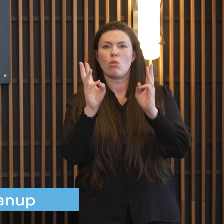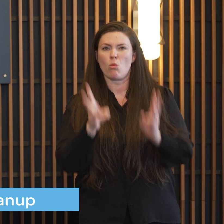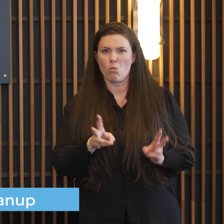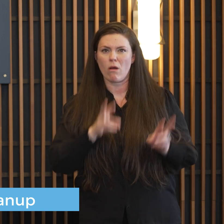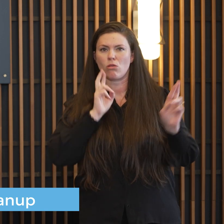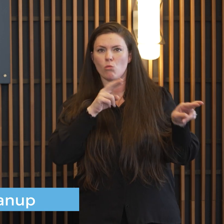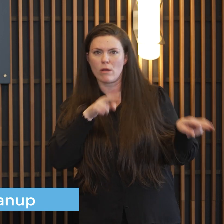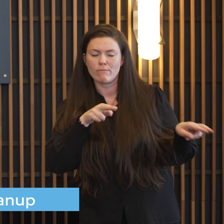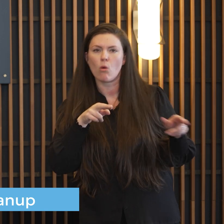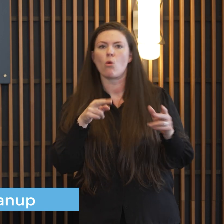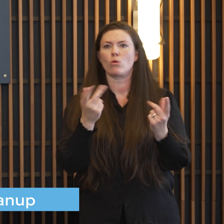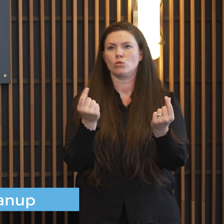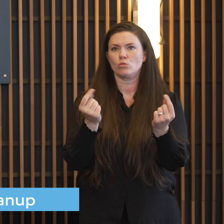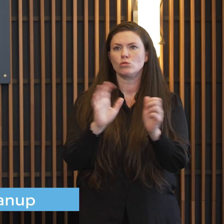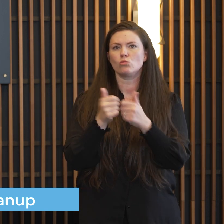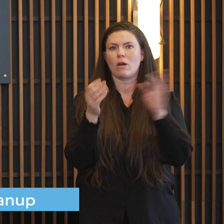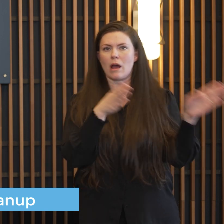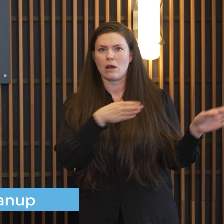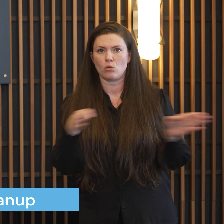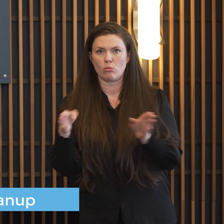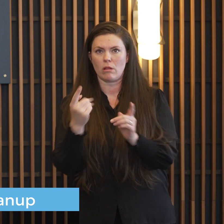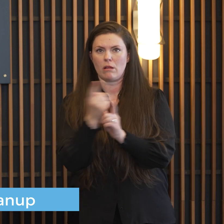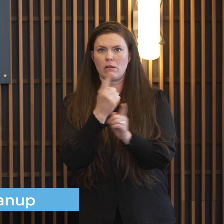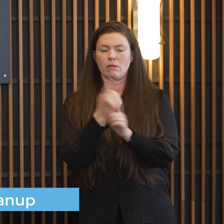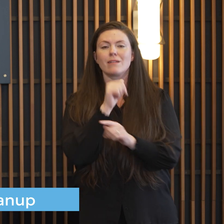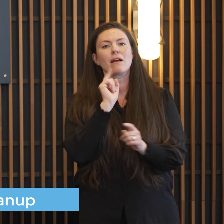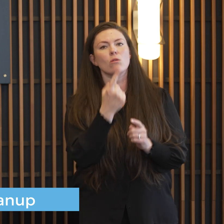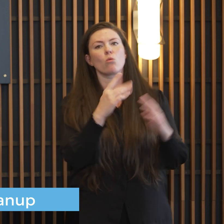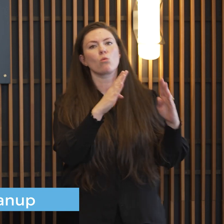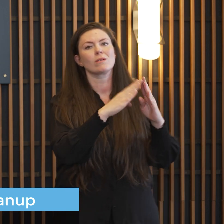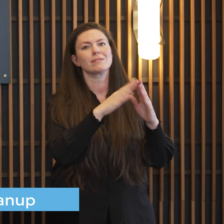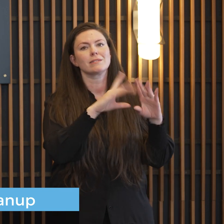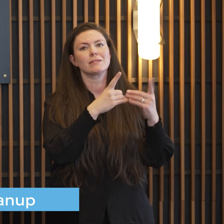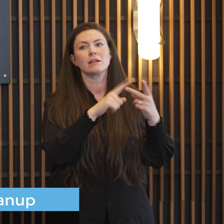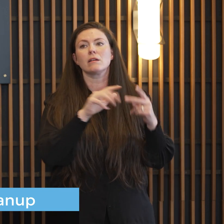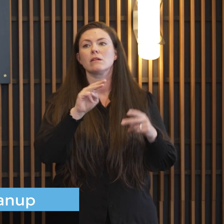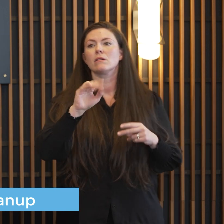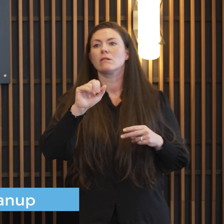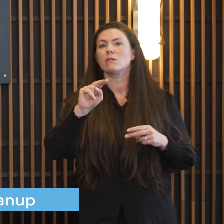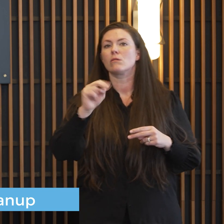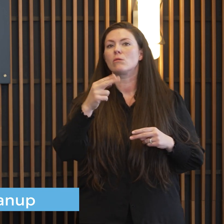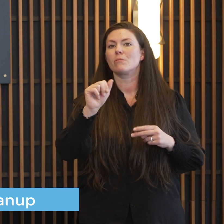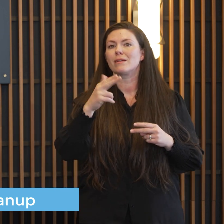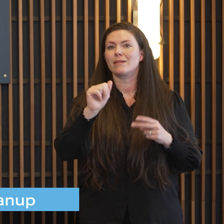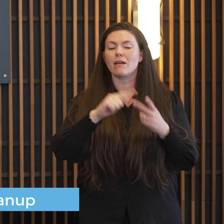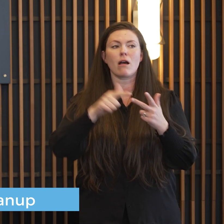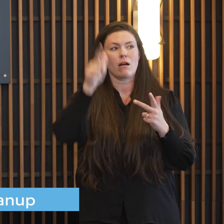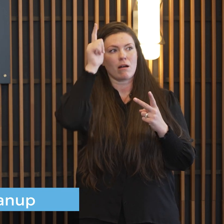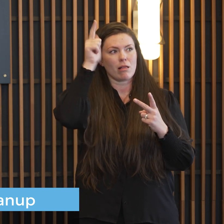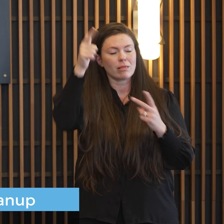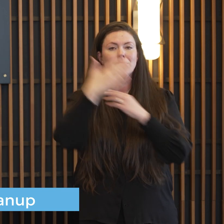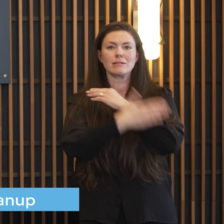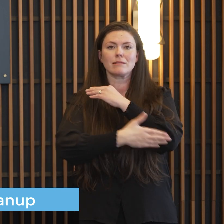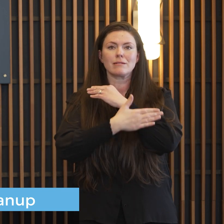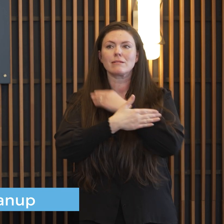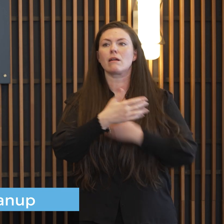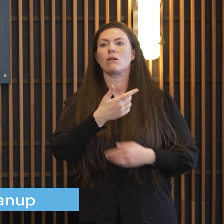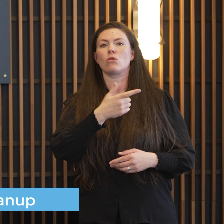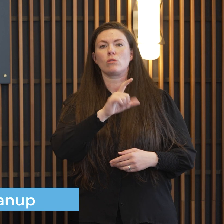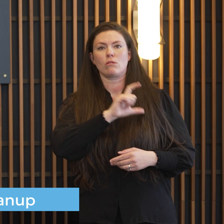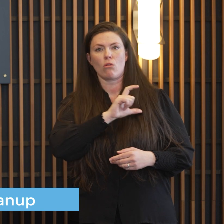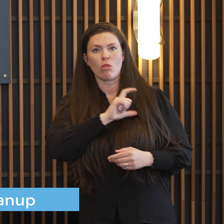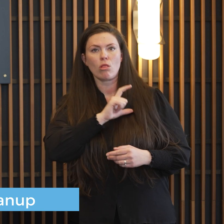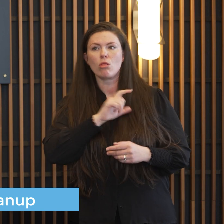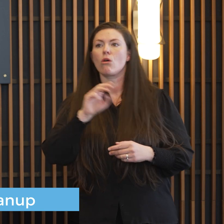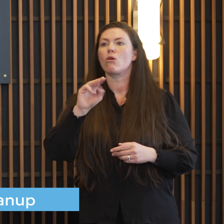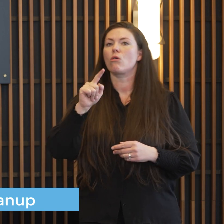and going into planning mode there not only city departments but minnehaha county lincoln county law enforcement emergency management